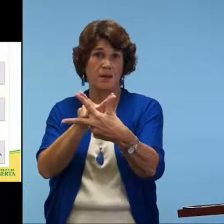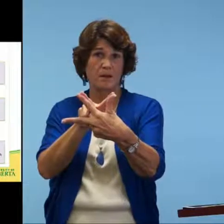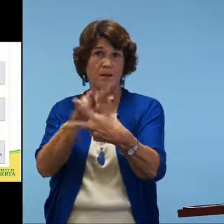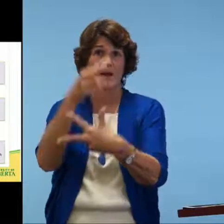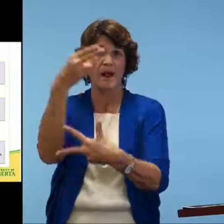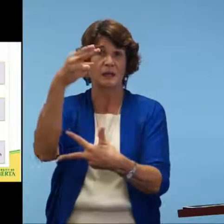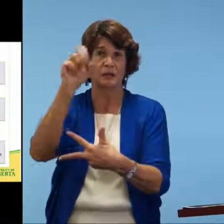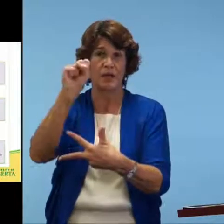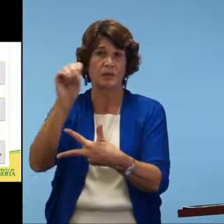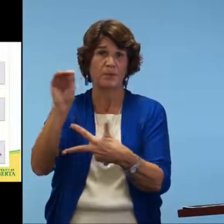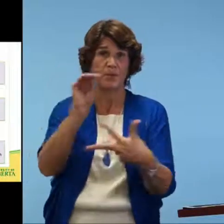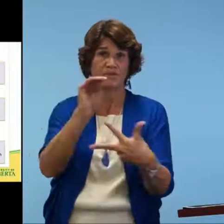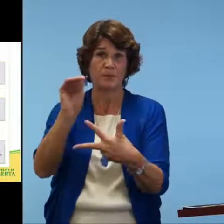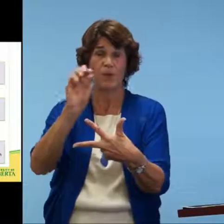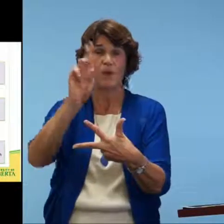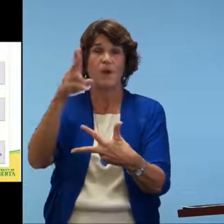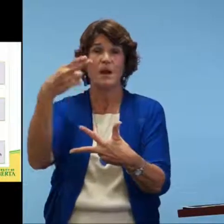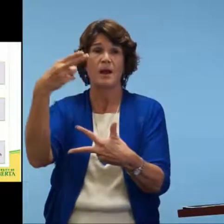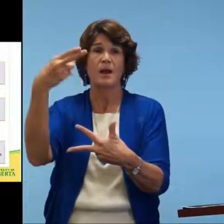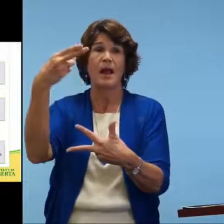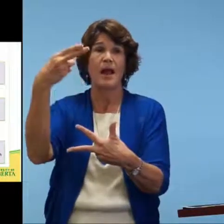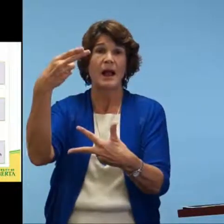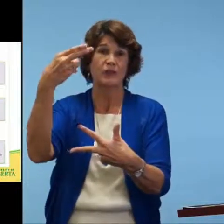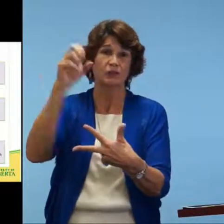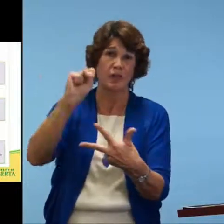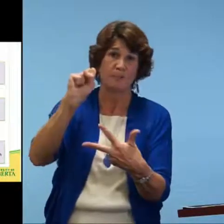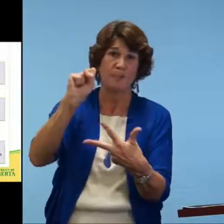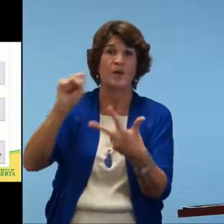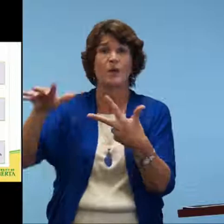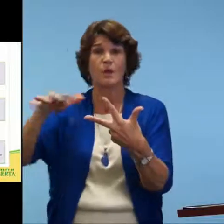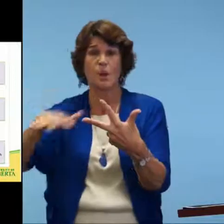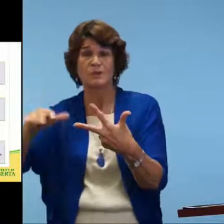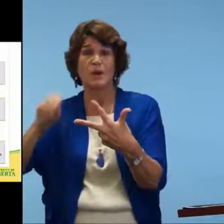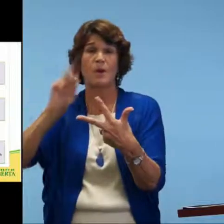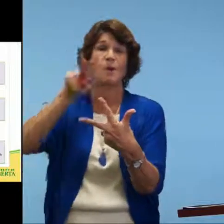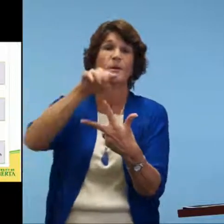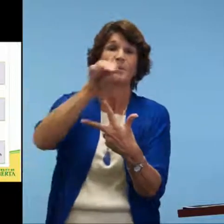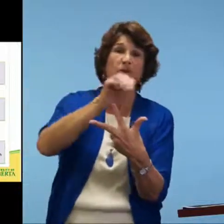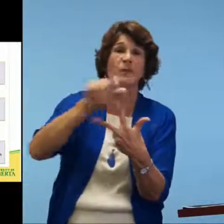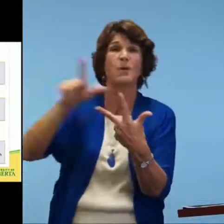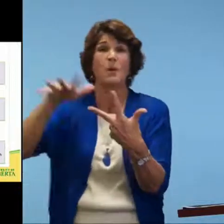a location and movement together, or a handshake and location together.